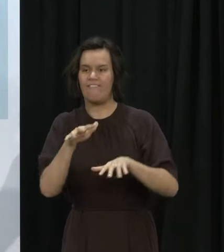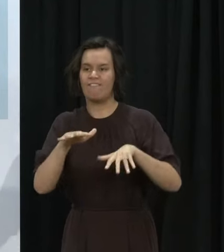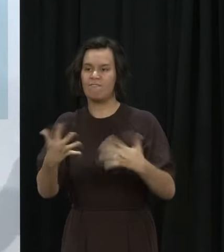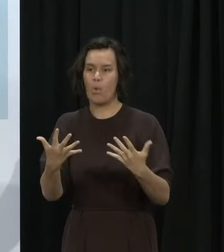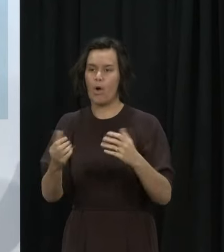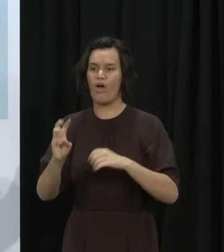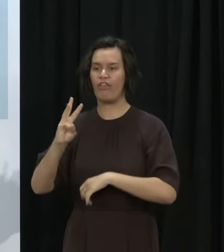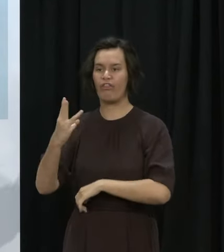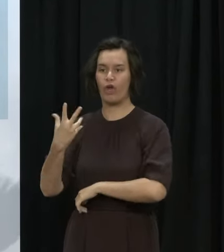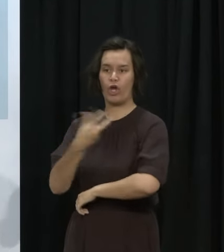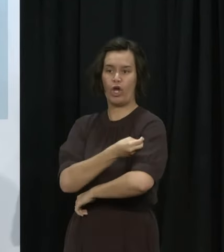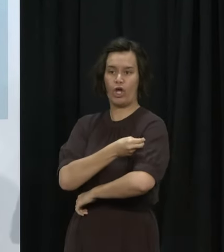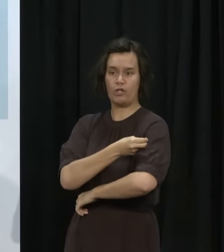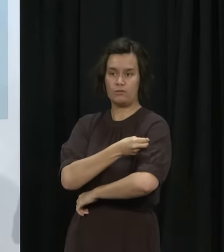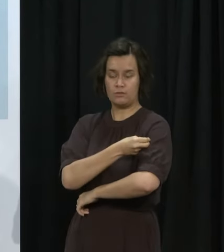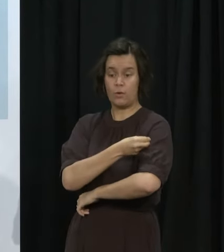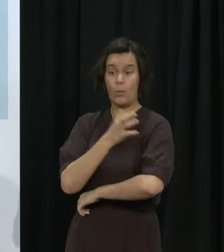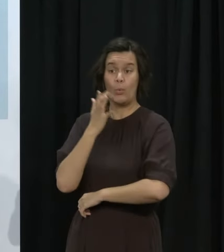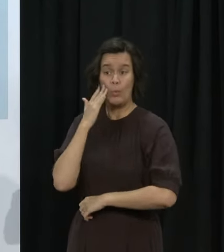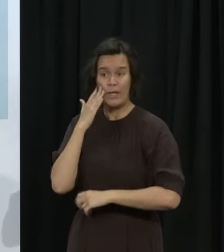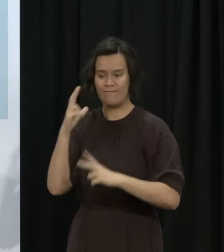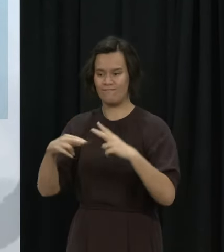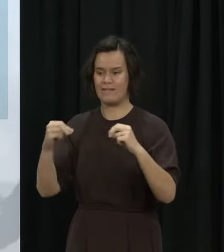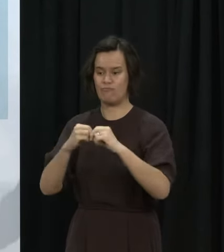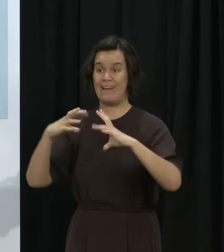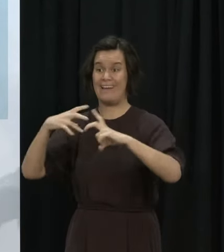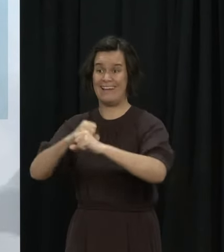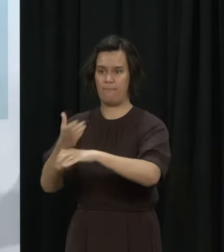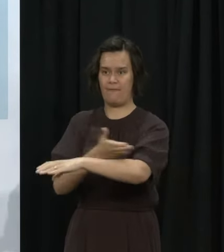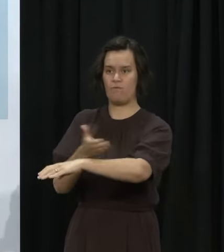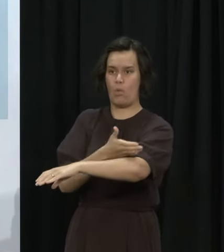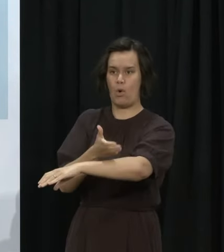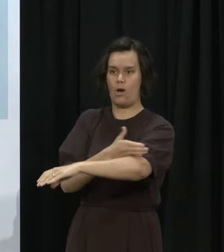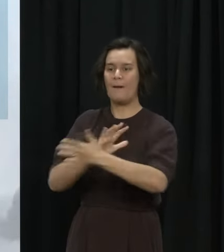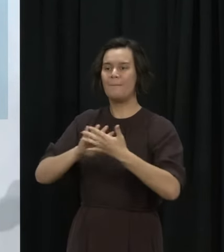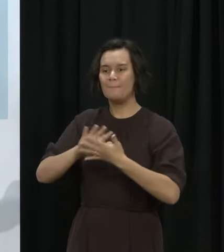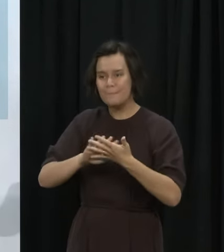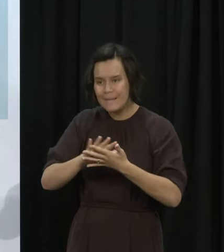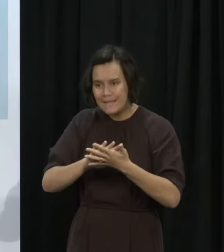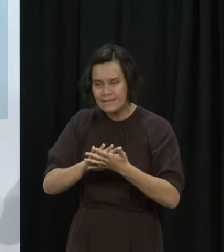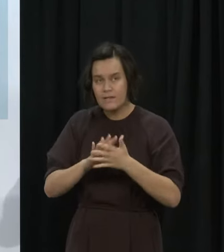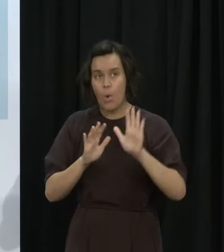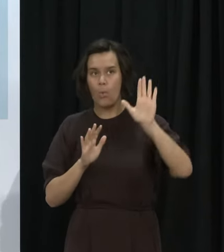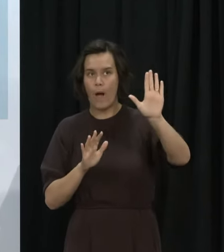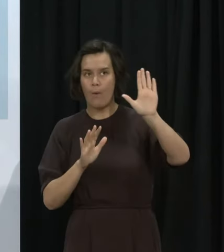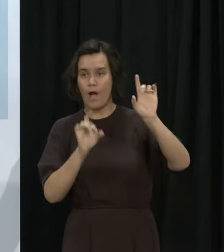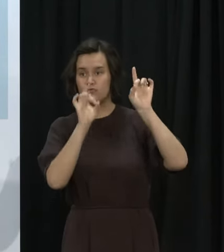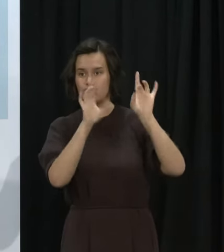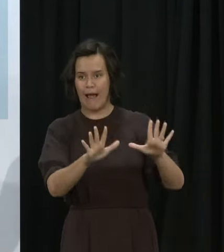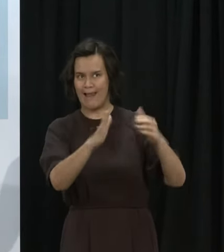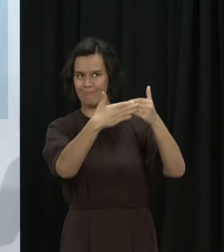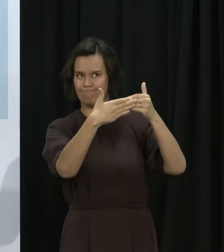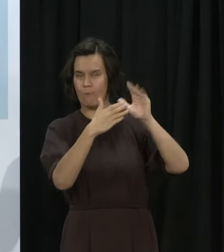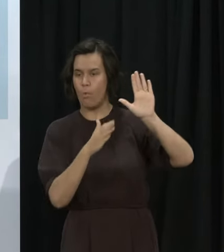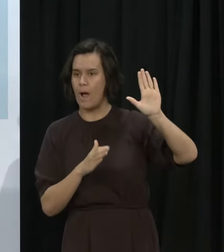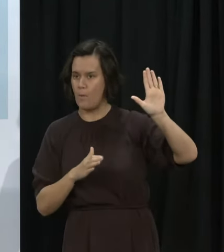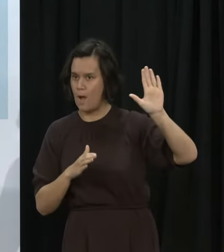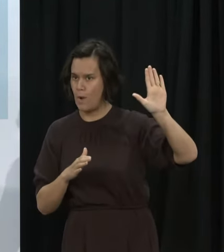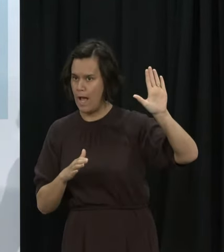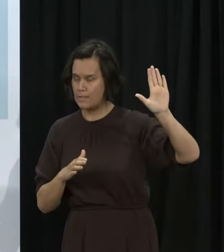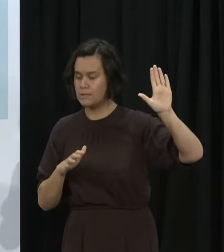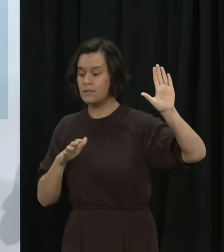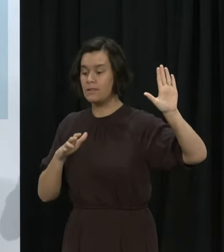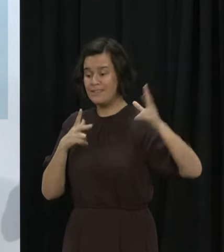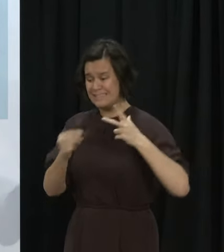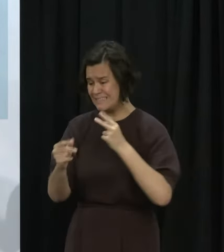on time, at that point, we will be far better protected from Omicron. We know that this delay will be disappointing news